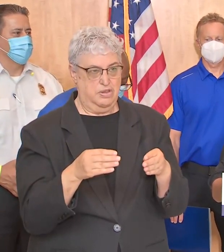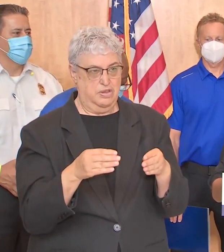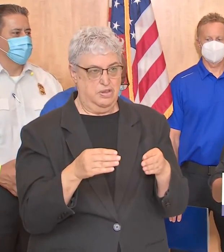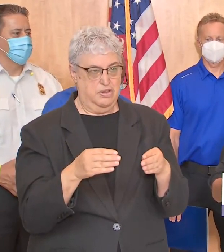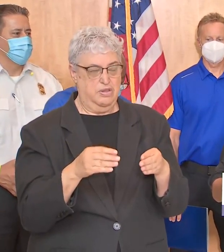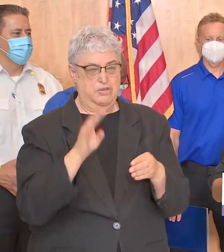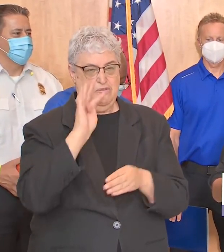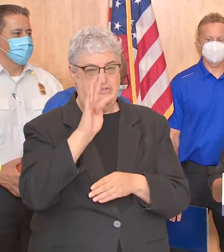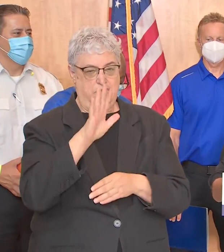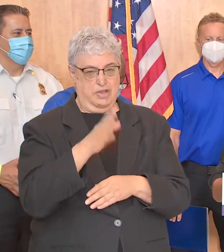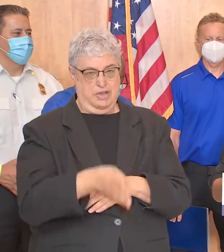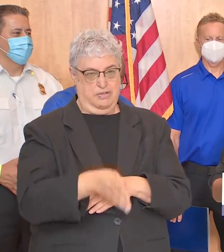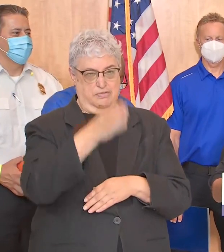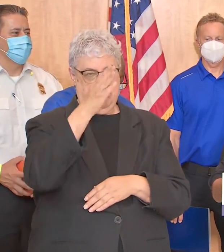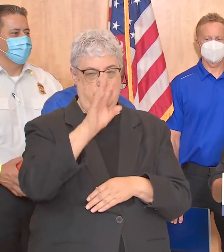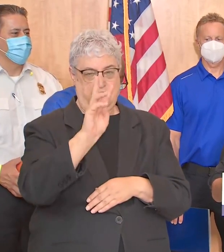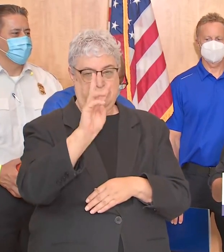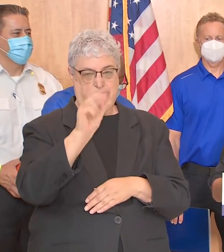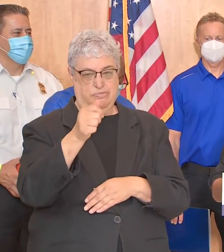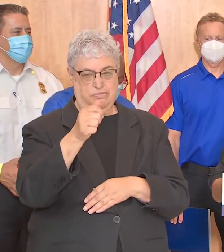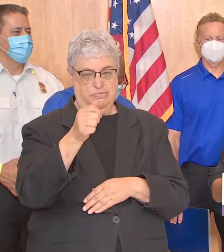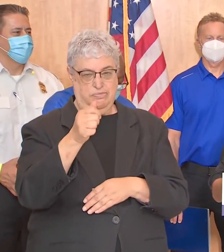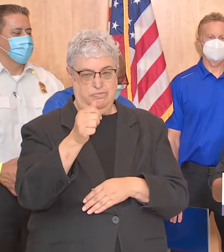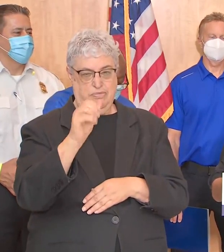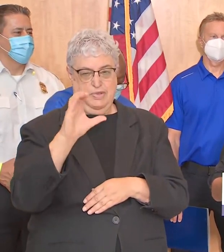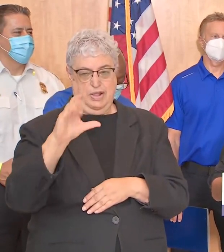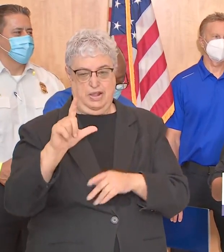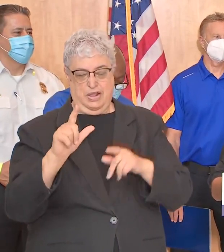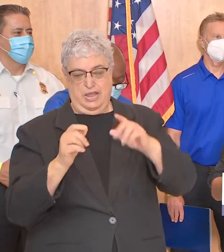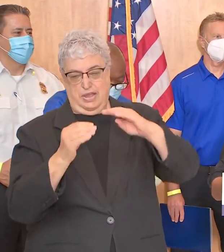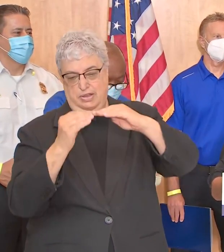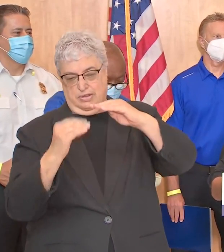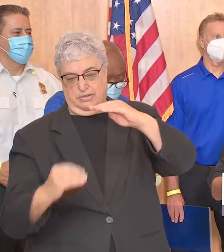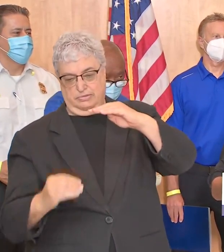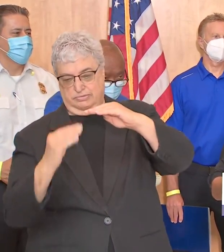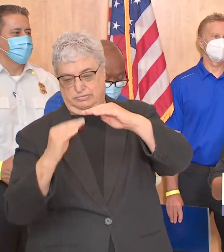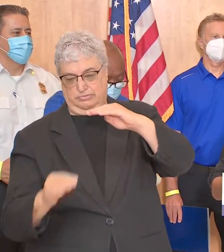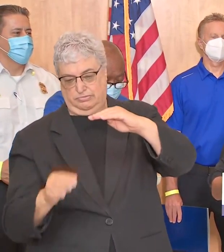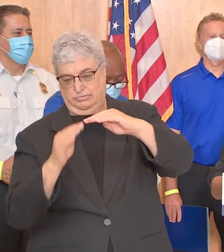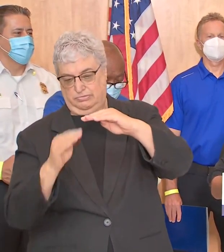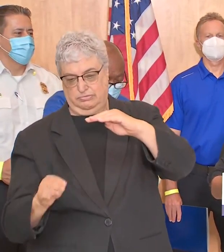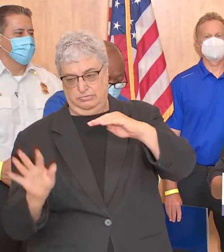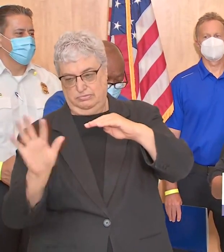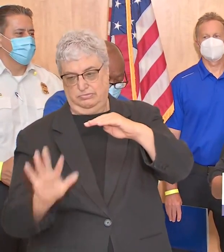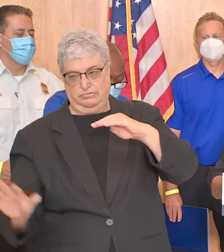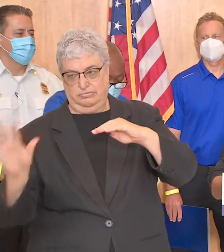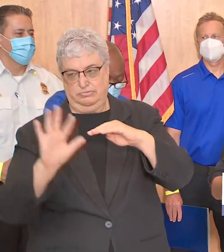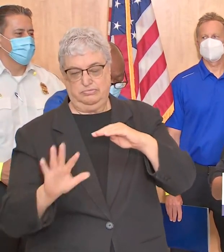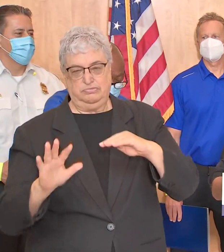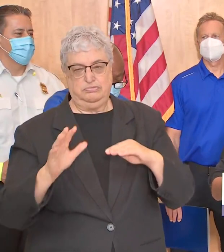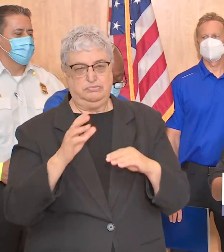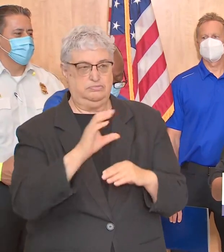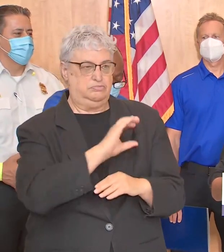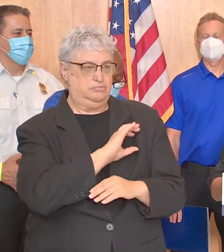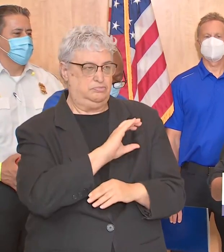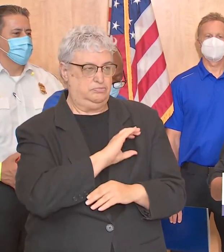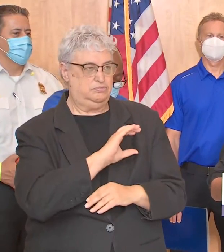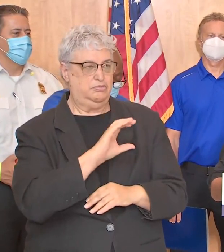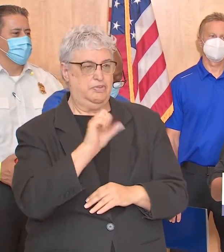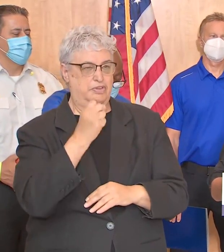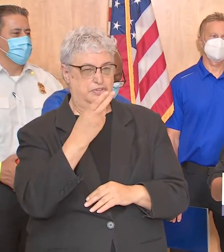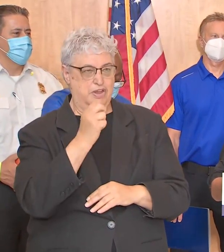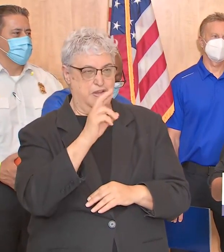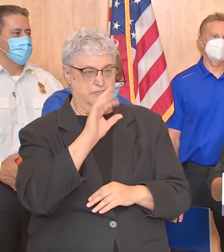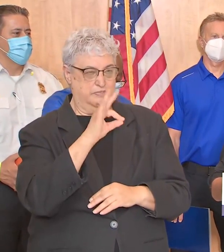45 corridor between 610 and Claire Lake working with the Harris County Sheriff's homeless outreach team